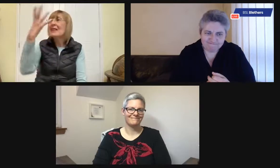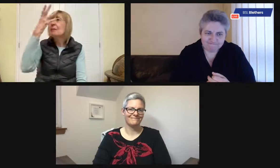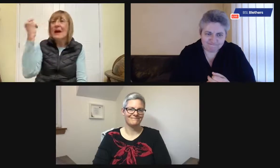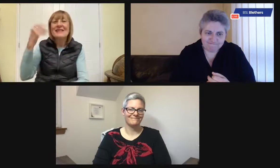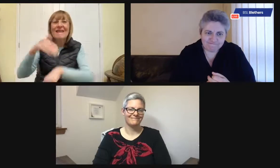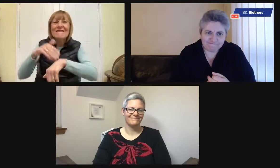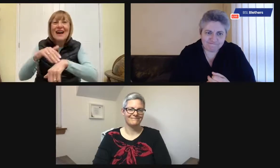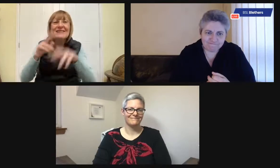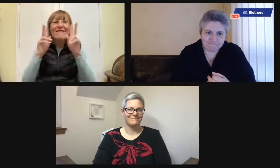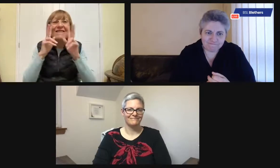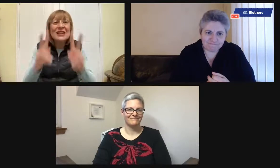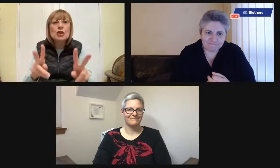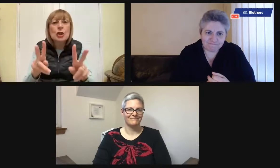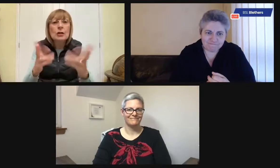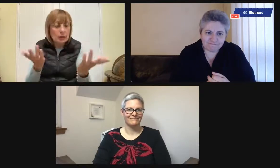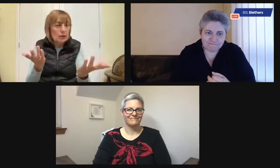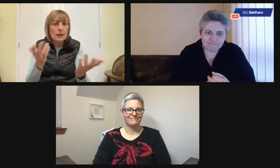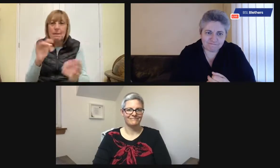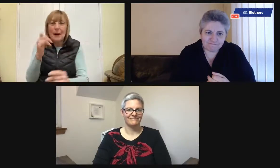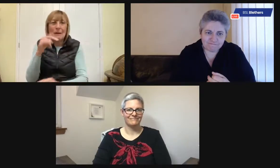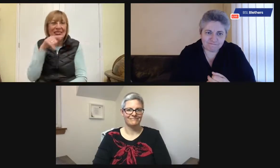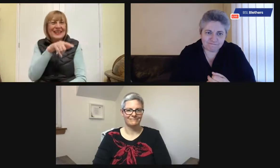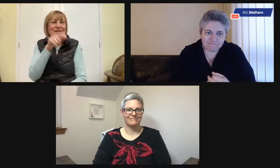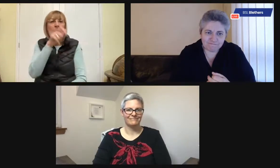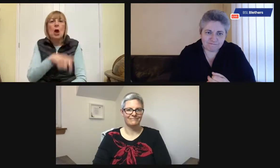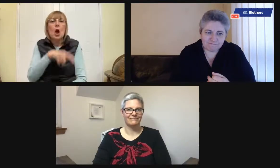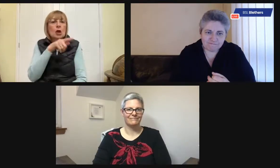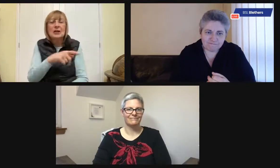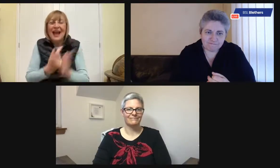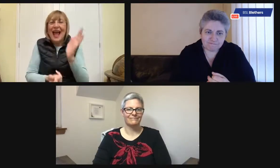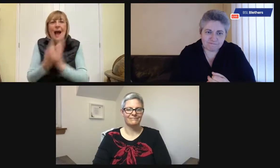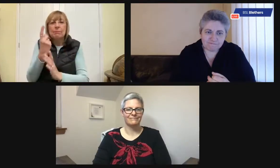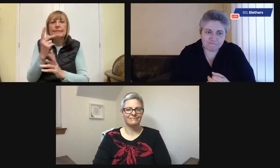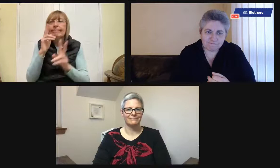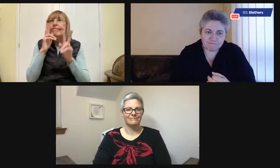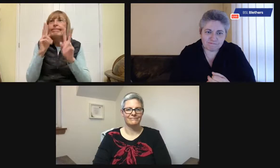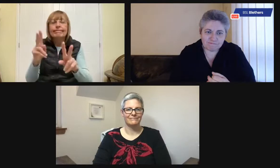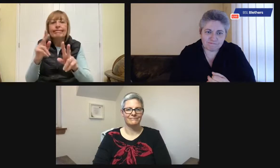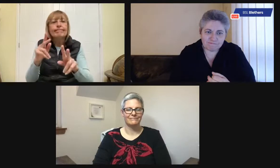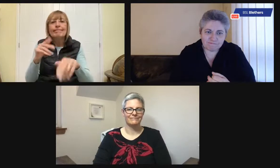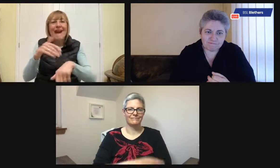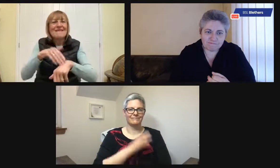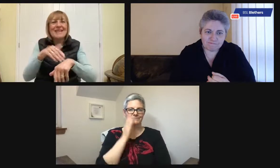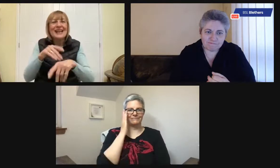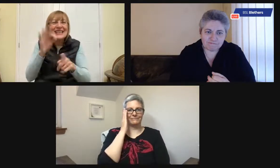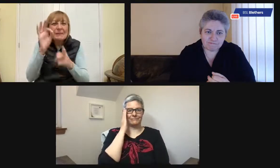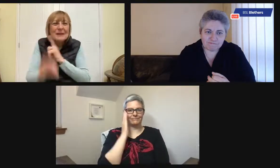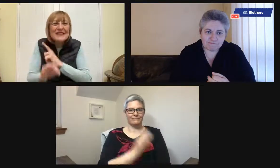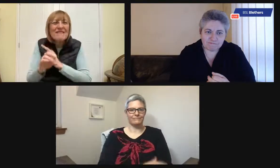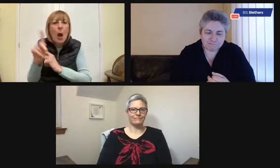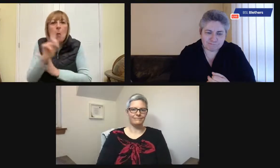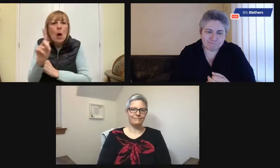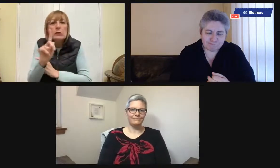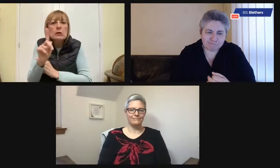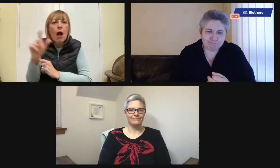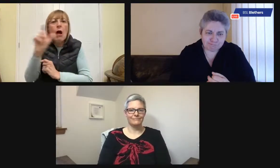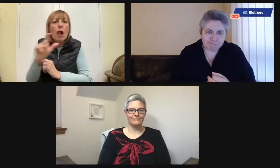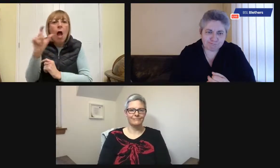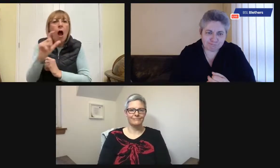television. Really, as I said earlier, people with dementia can have their vision affected and it does depend on the